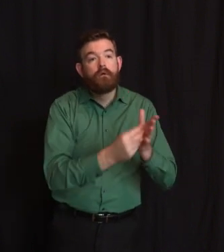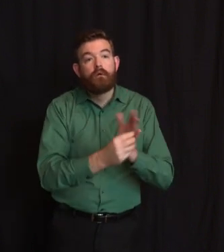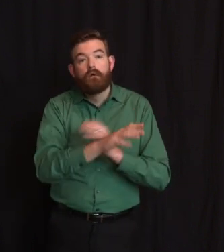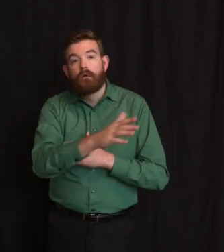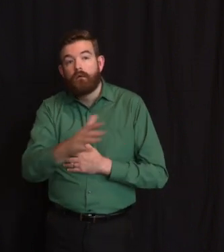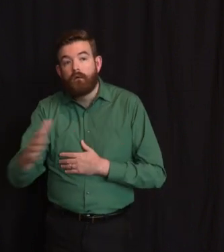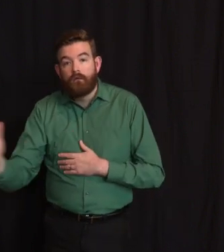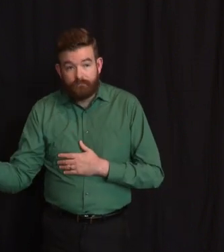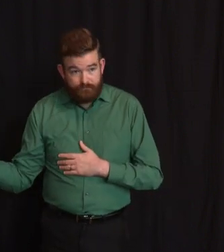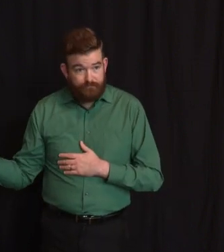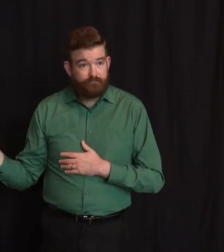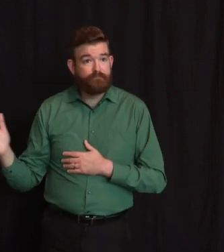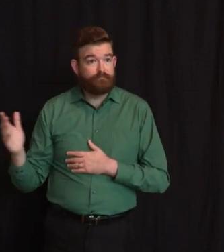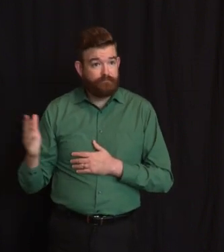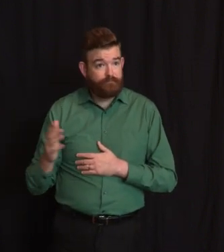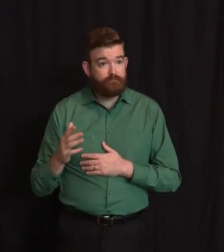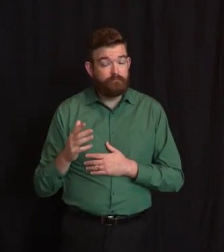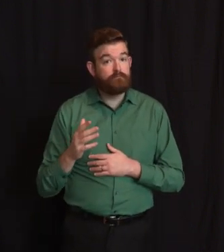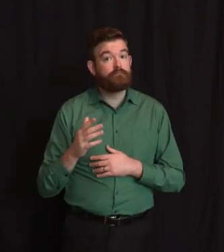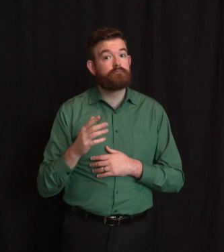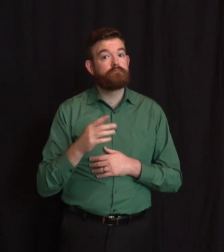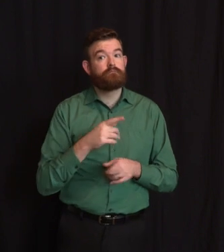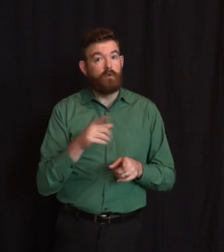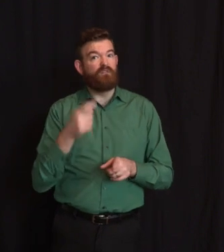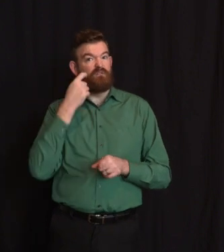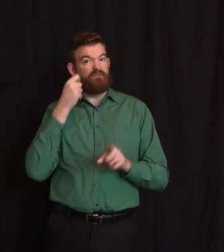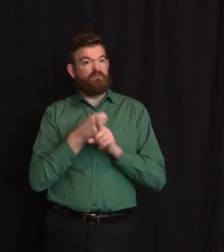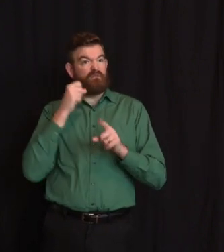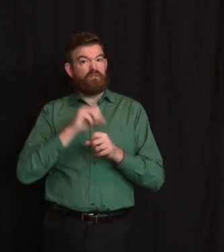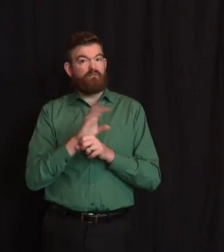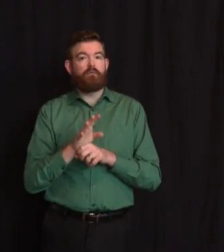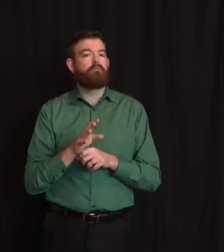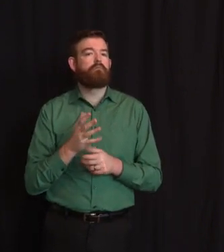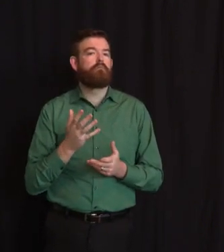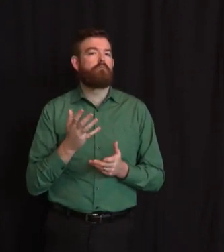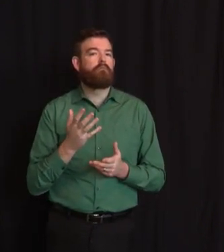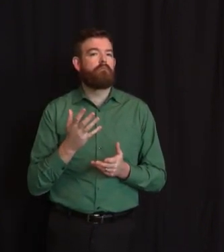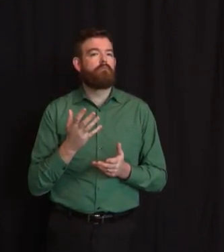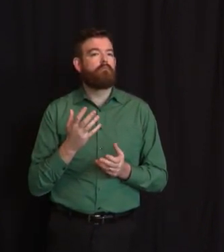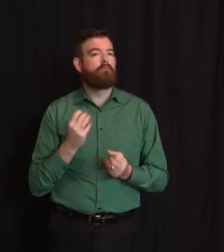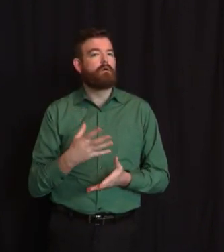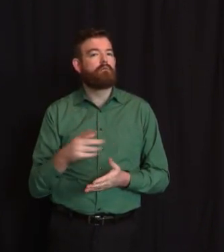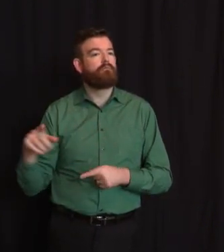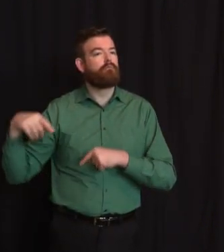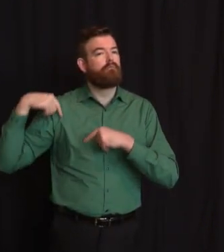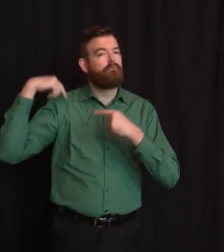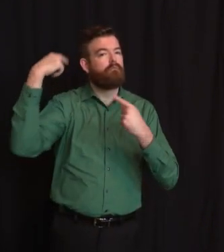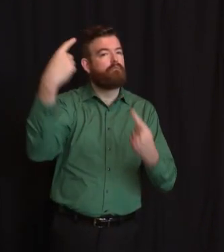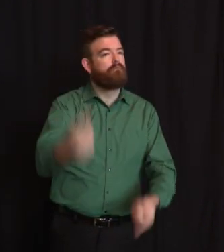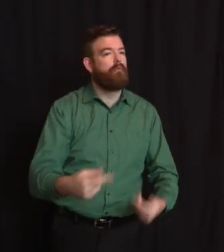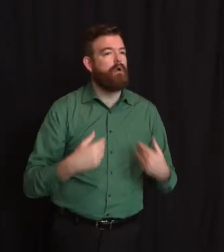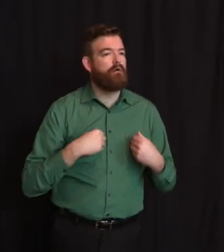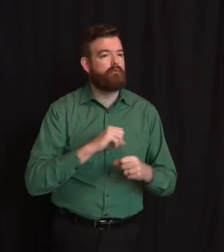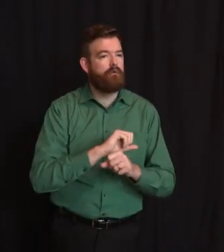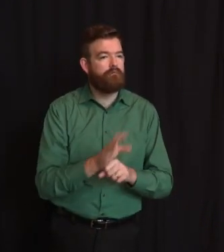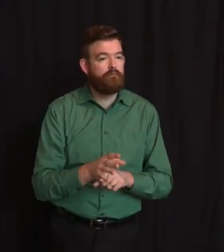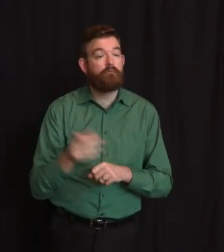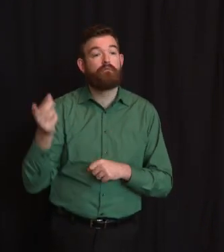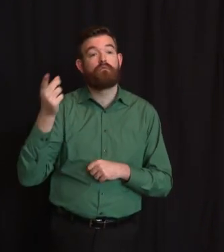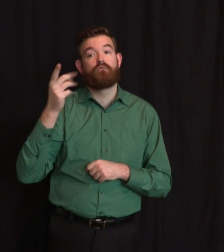Deaths are considered a lagging indicator. A lot of times, individuals become, you know, their onset of illness is, you know, several